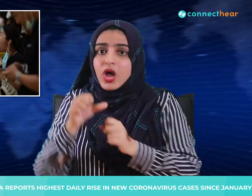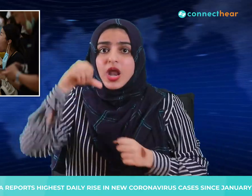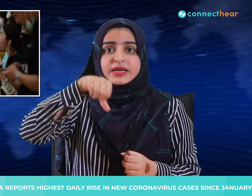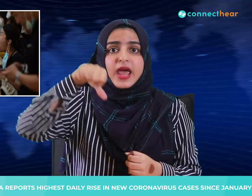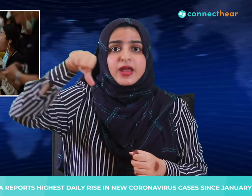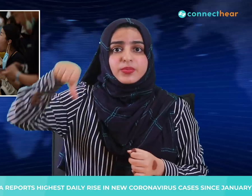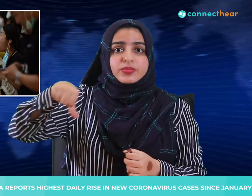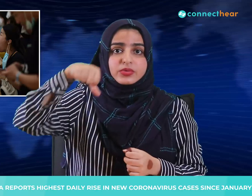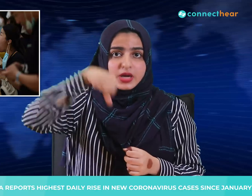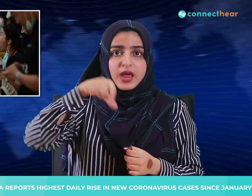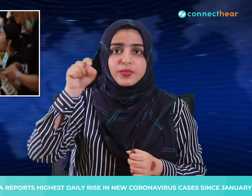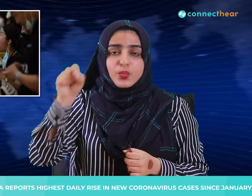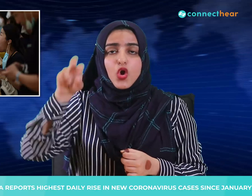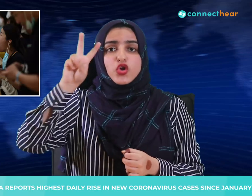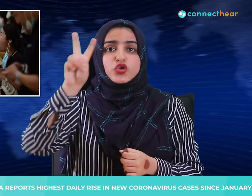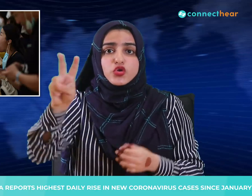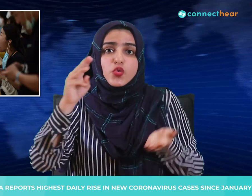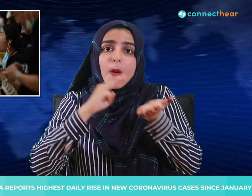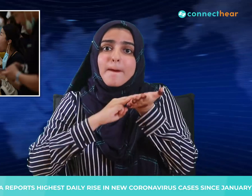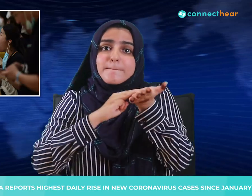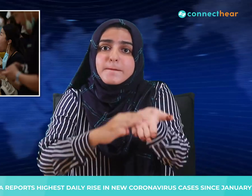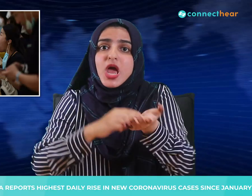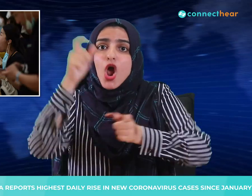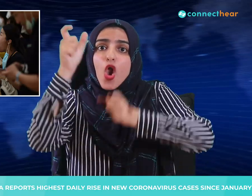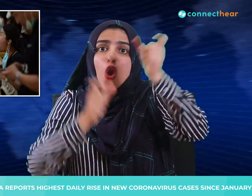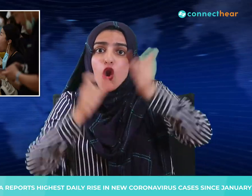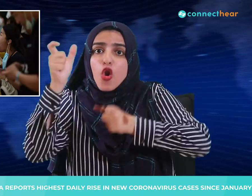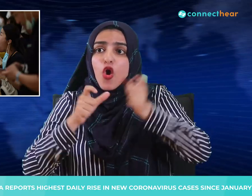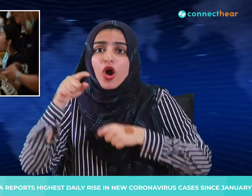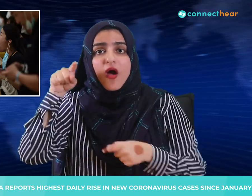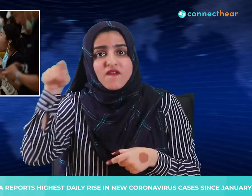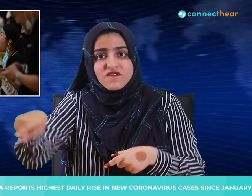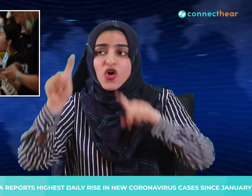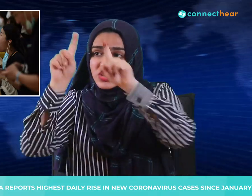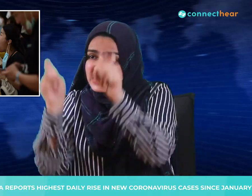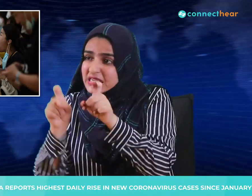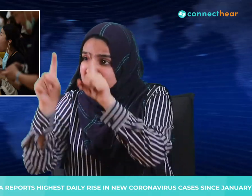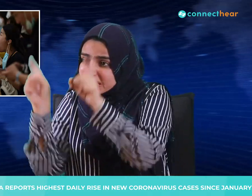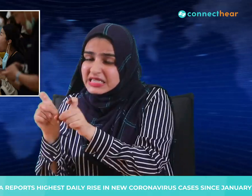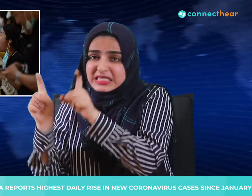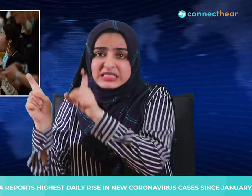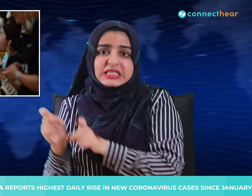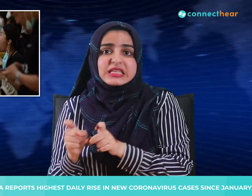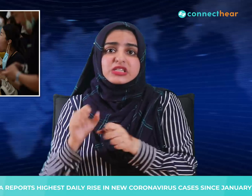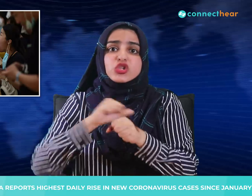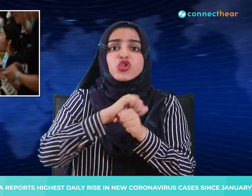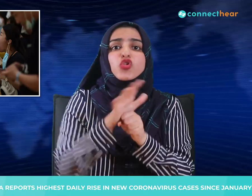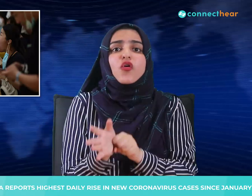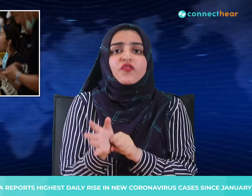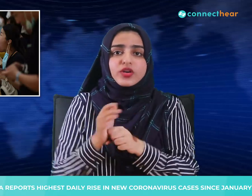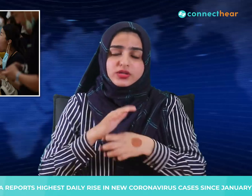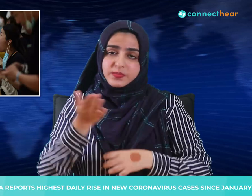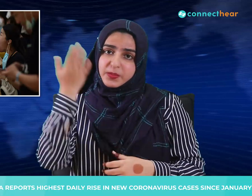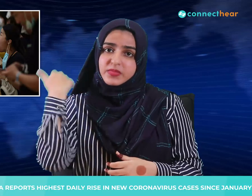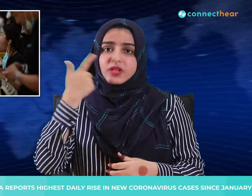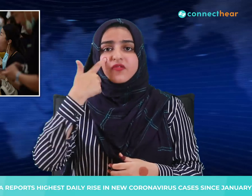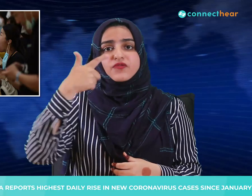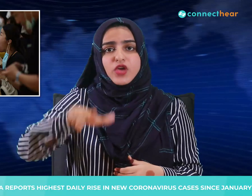.2 million residents after an outbreak linked to its airport last week. Of the 40